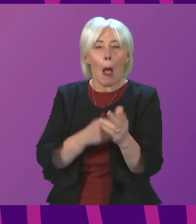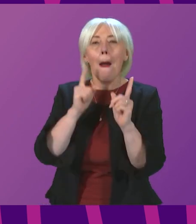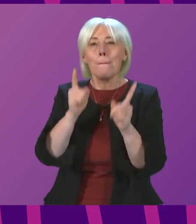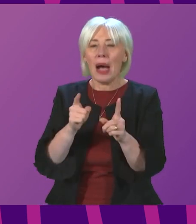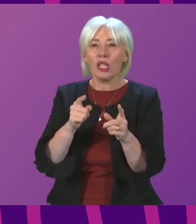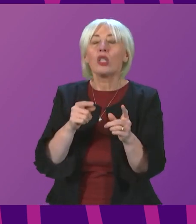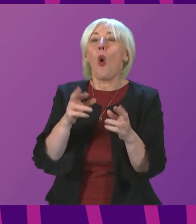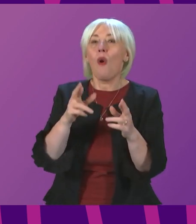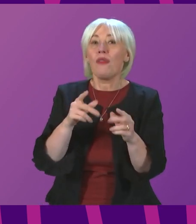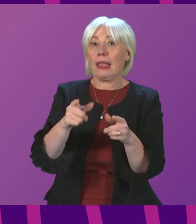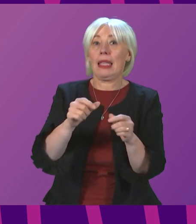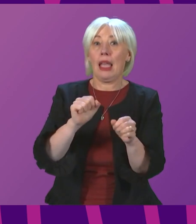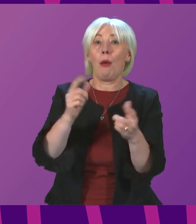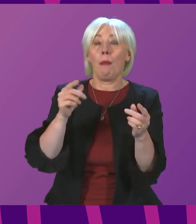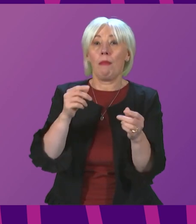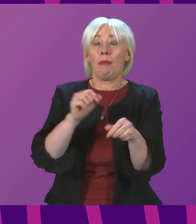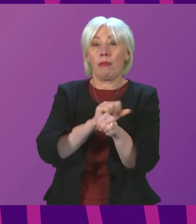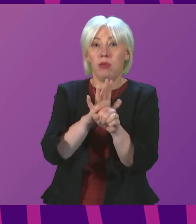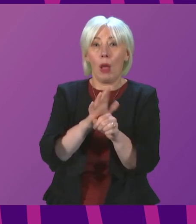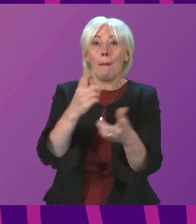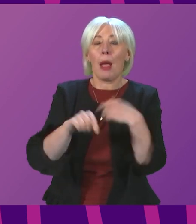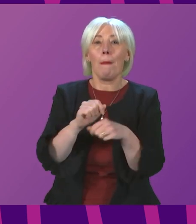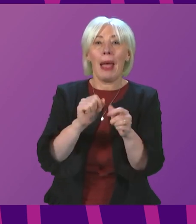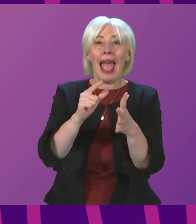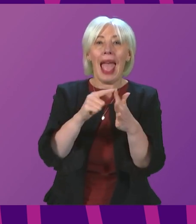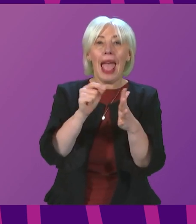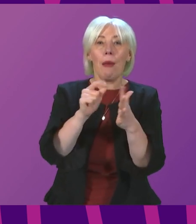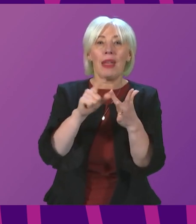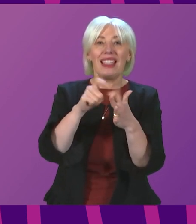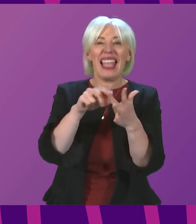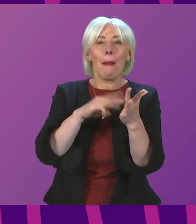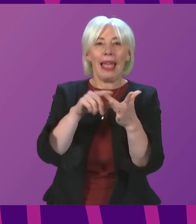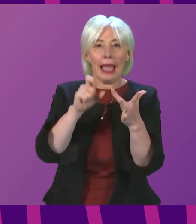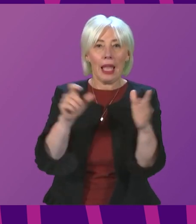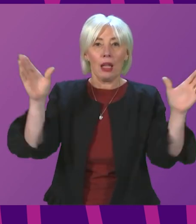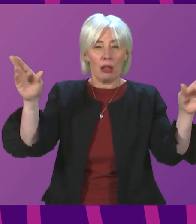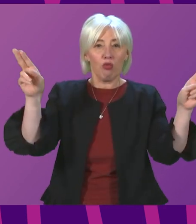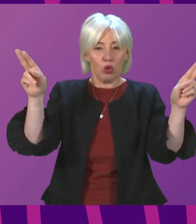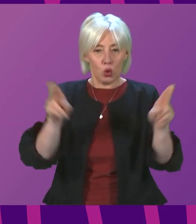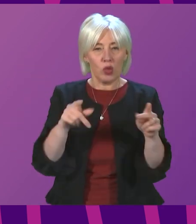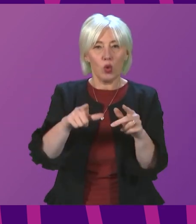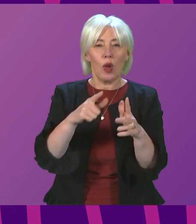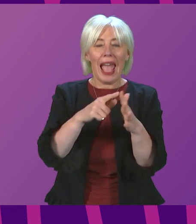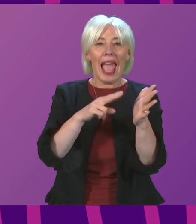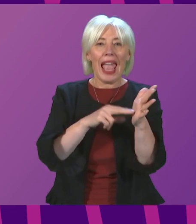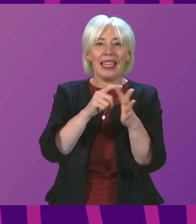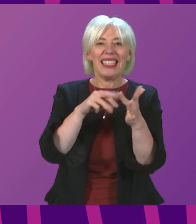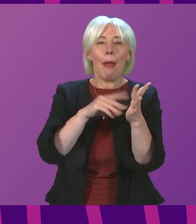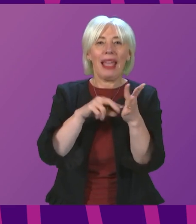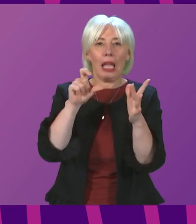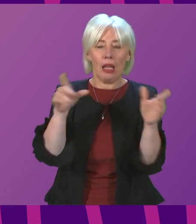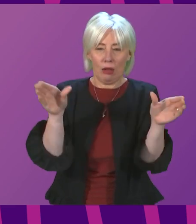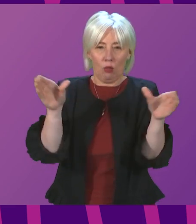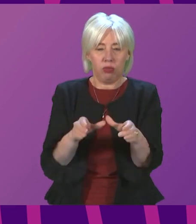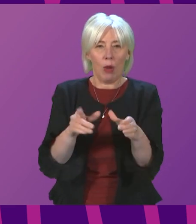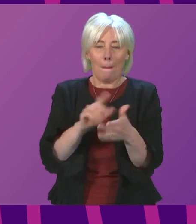an epidemic to it becoming endemic, in other words, existing at more manageable and consistent levels. But that is not